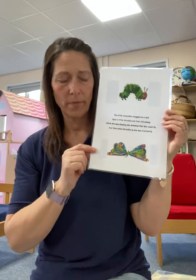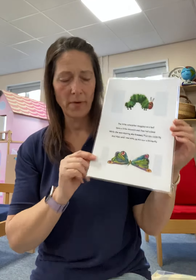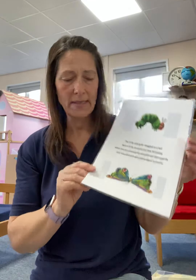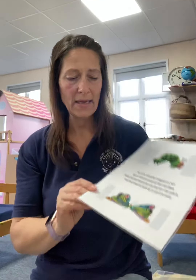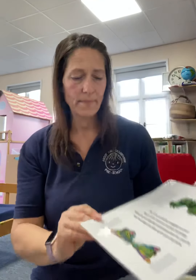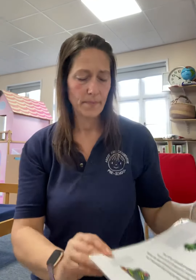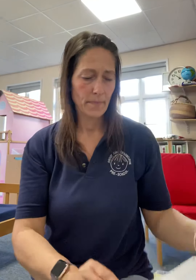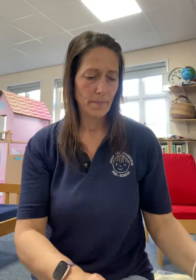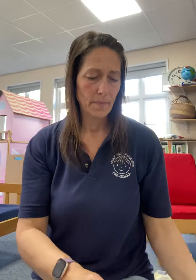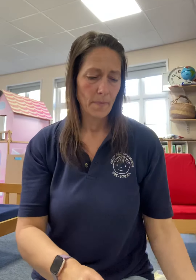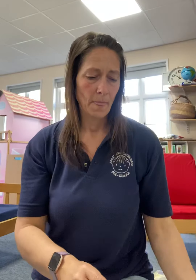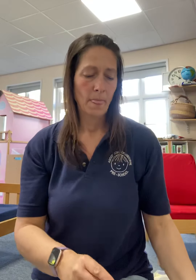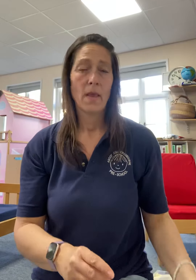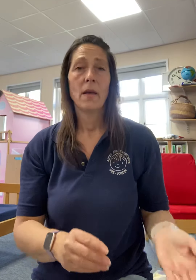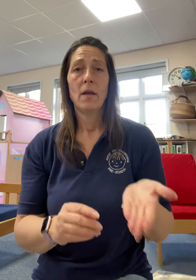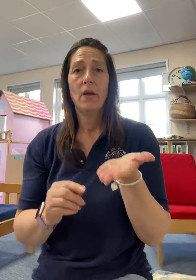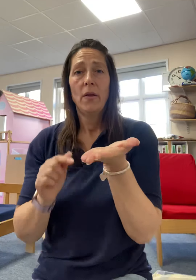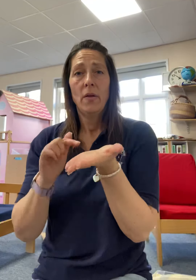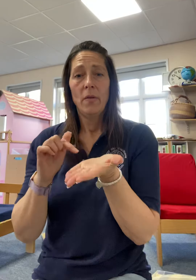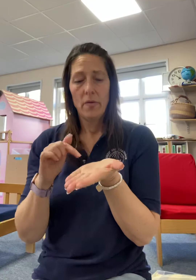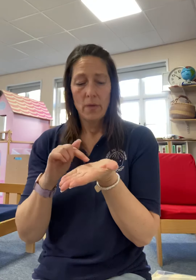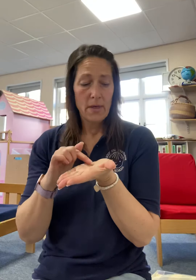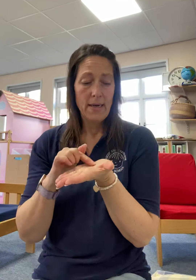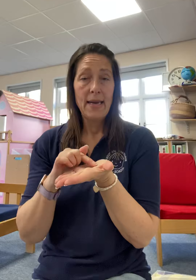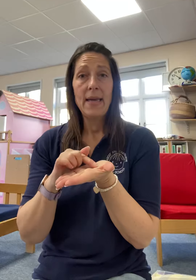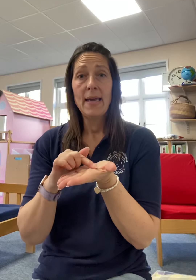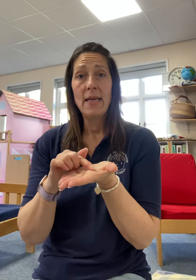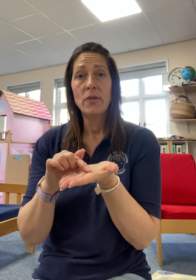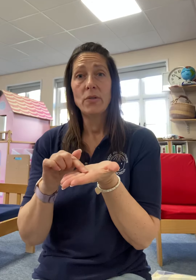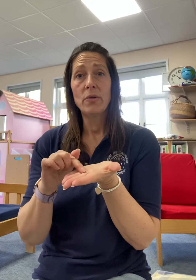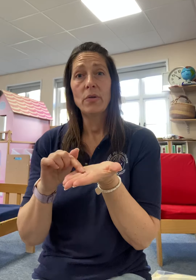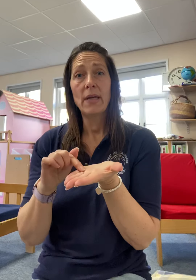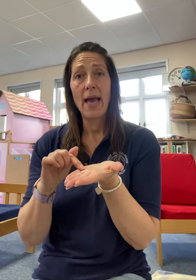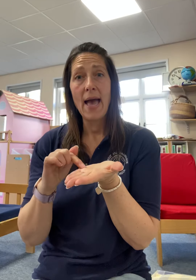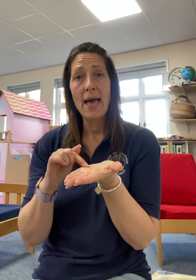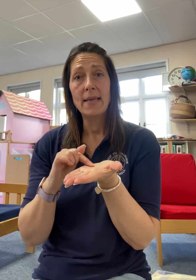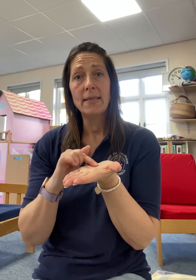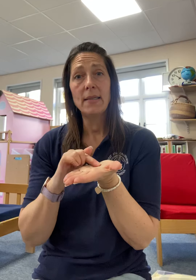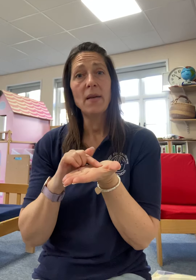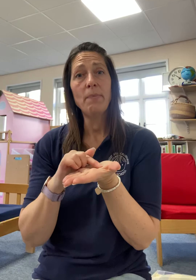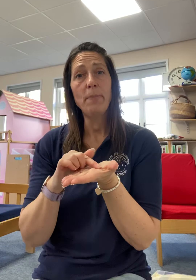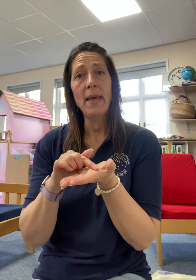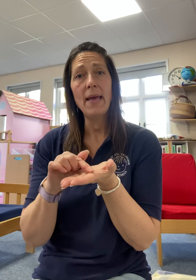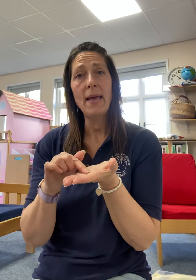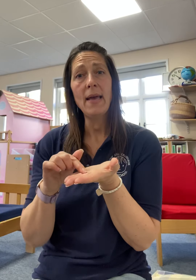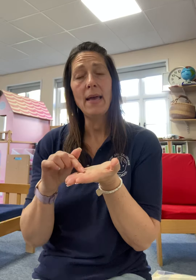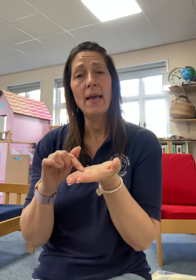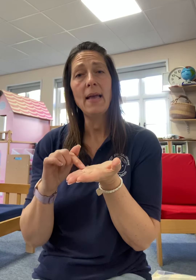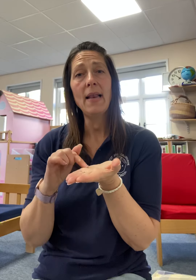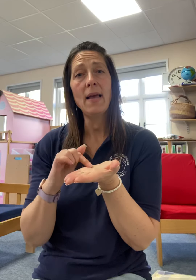Alrighty. The Little Caterpillar.